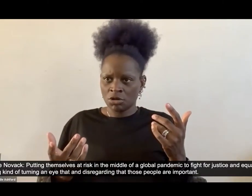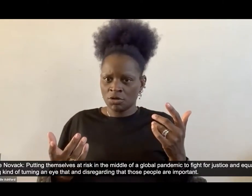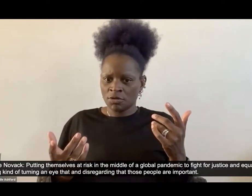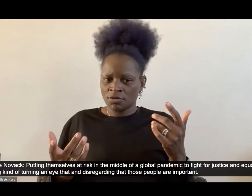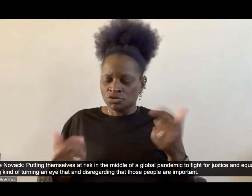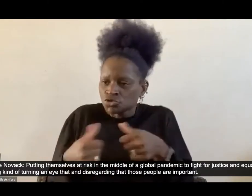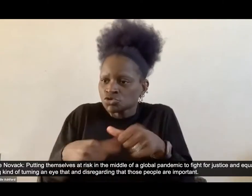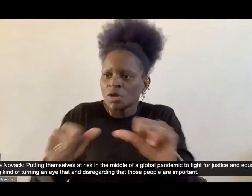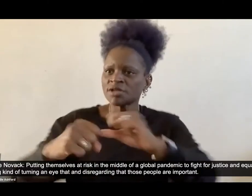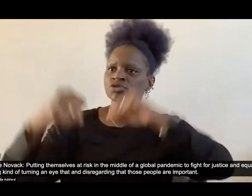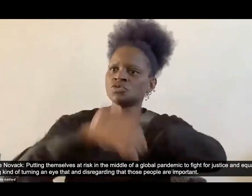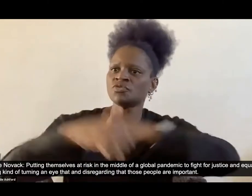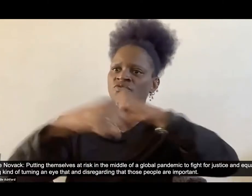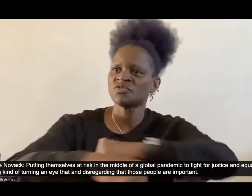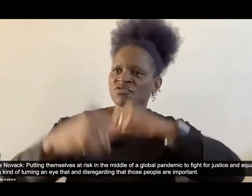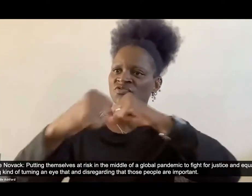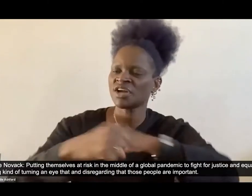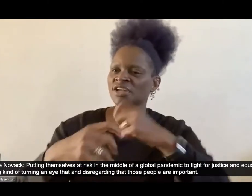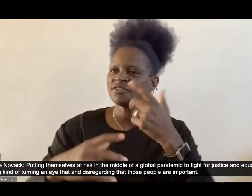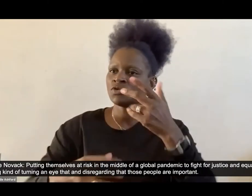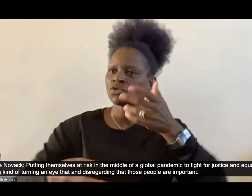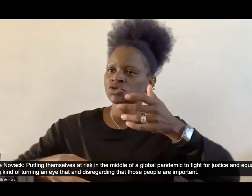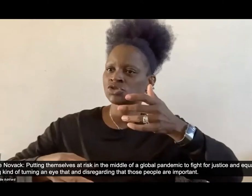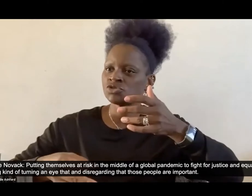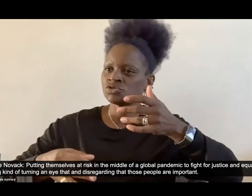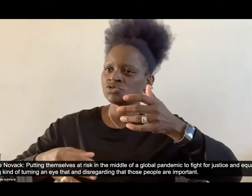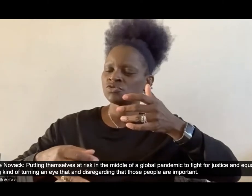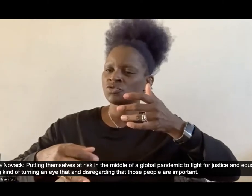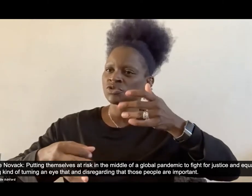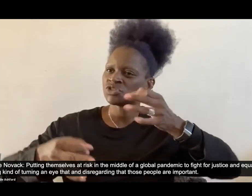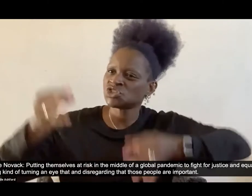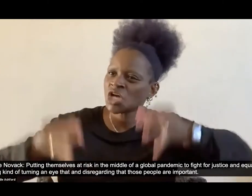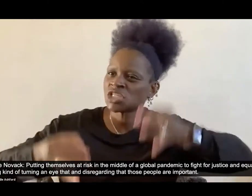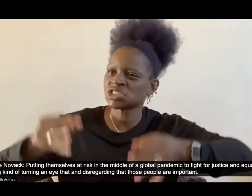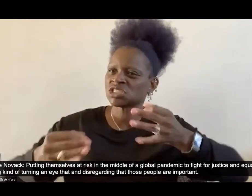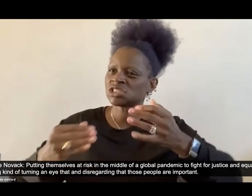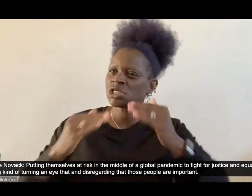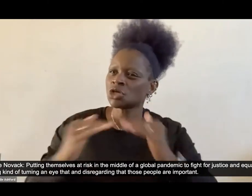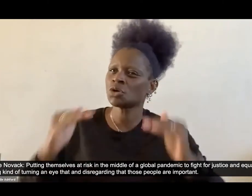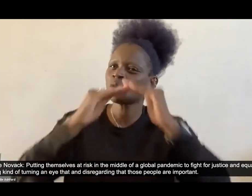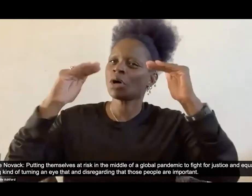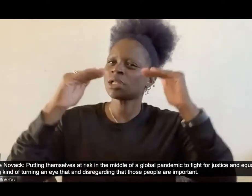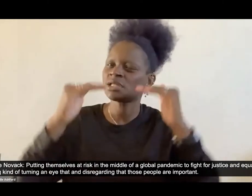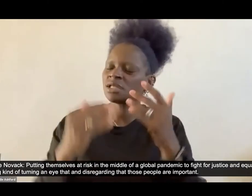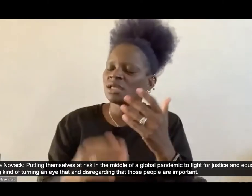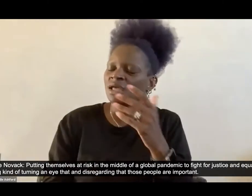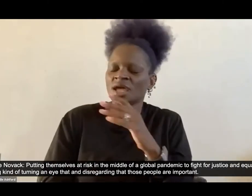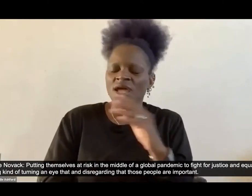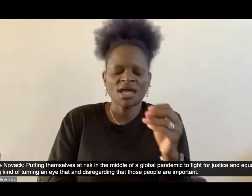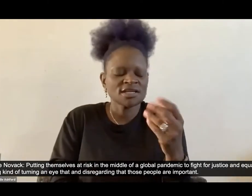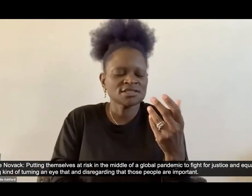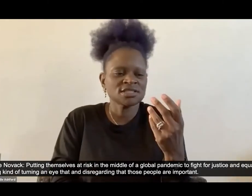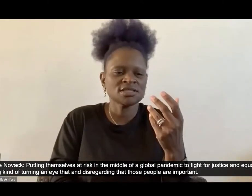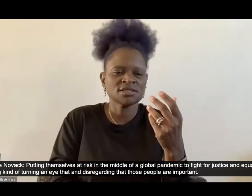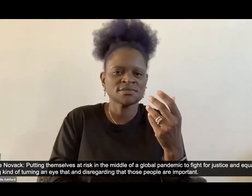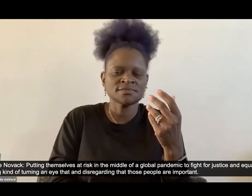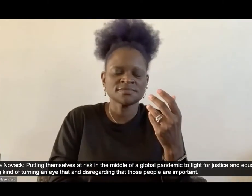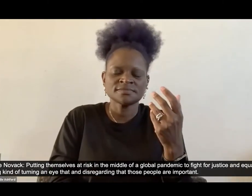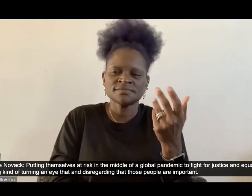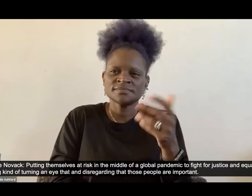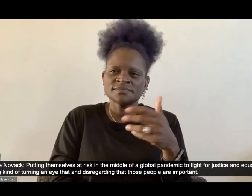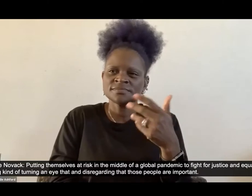for justice and equality and, and still saying, um, kind of turning an eye to that and